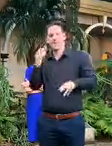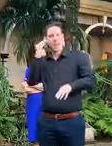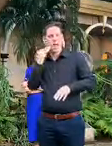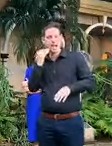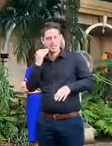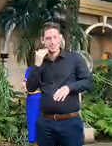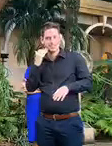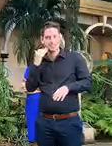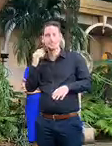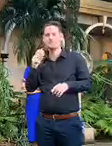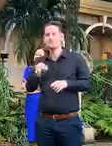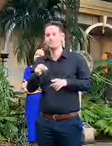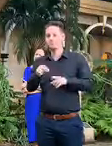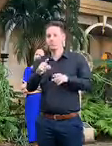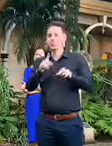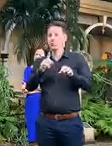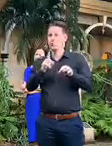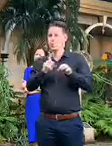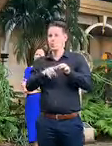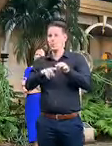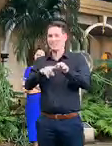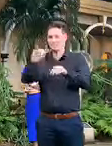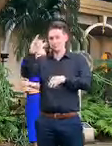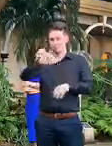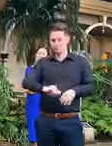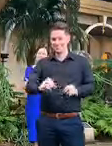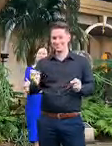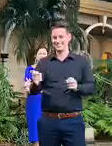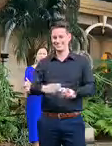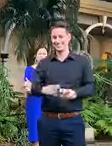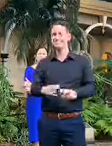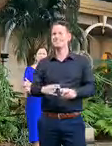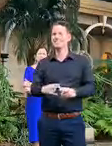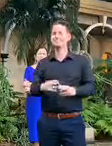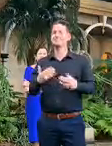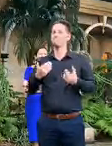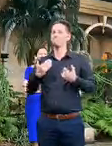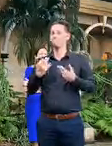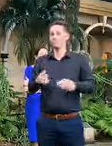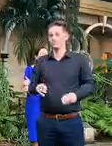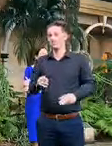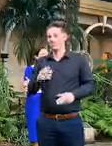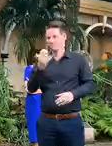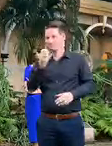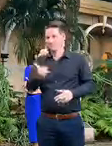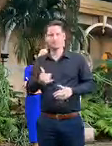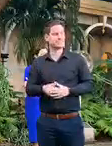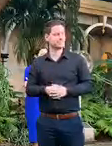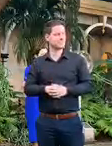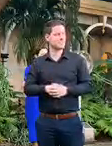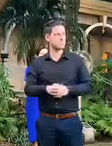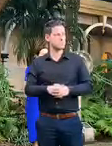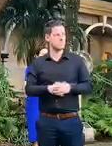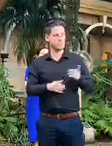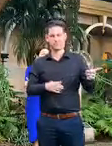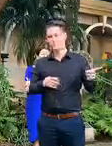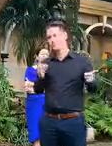when she traveled from queensland down to sydney and was unable to be resuscitated